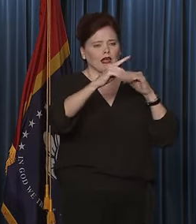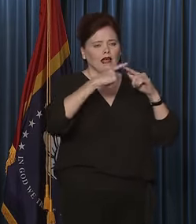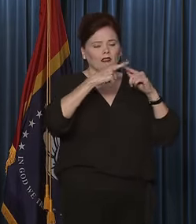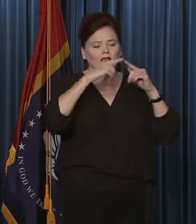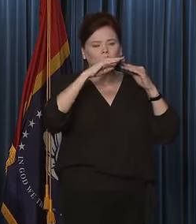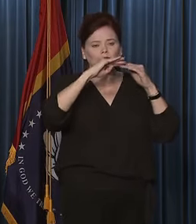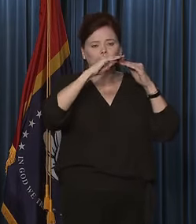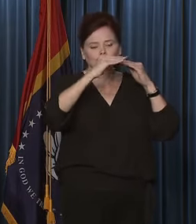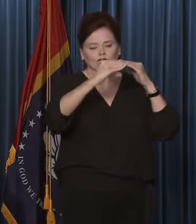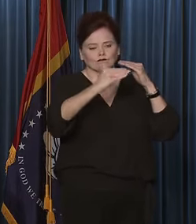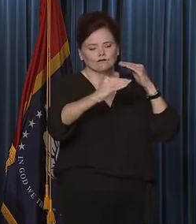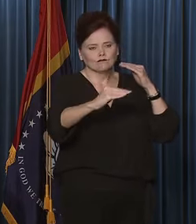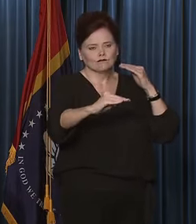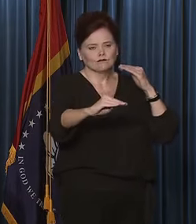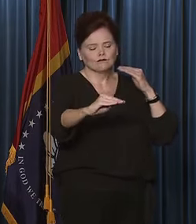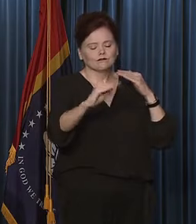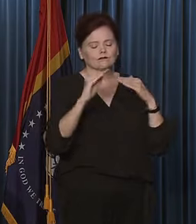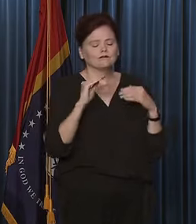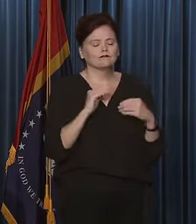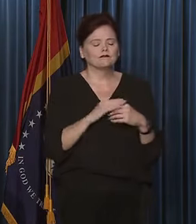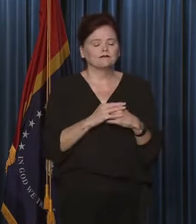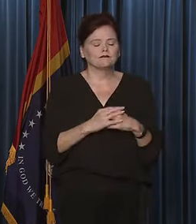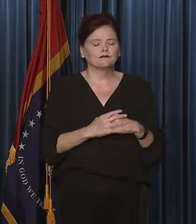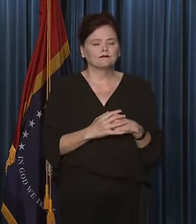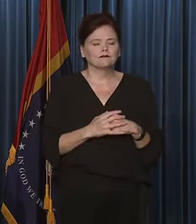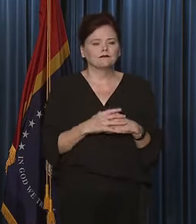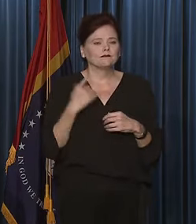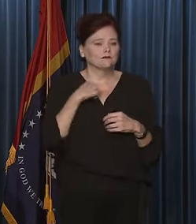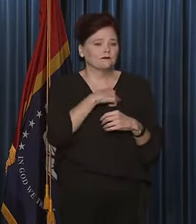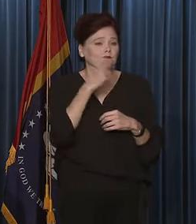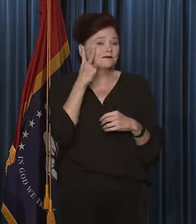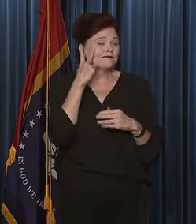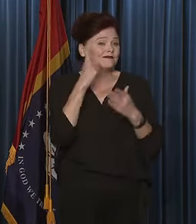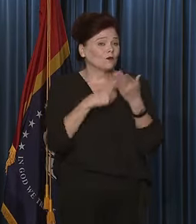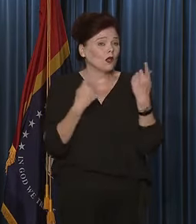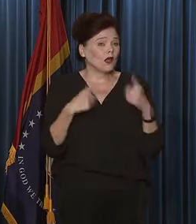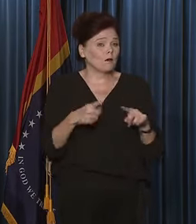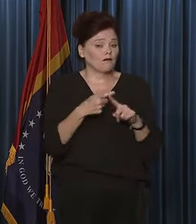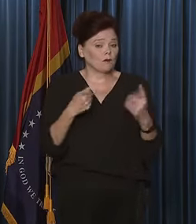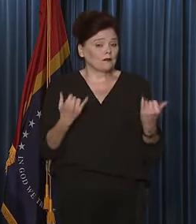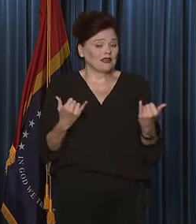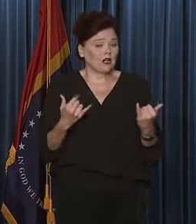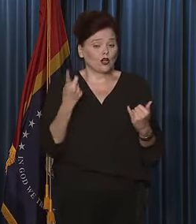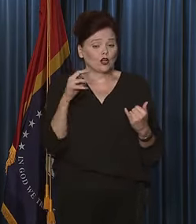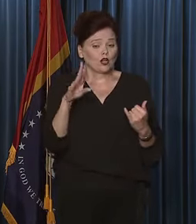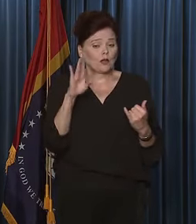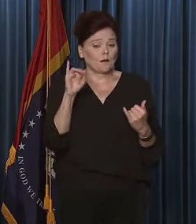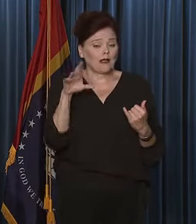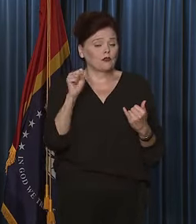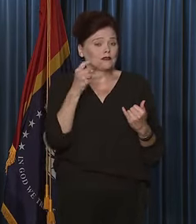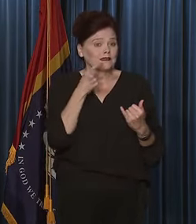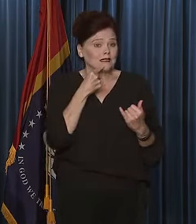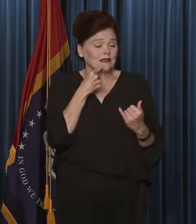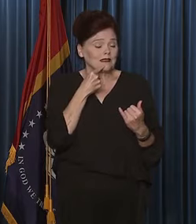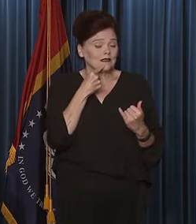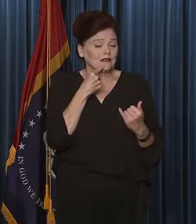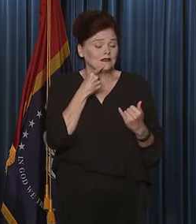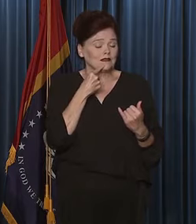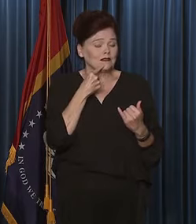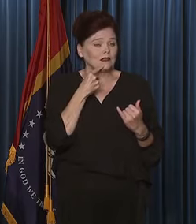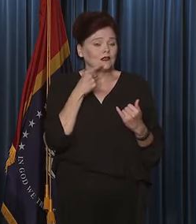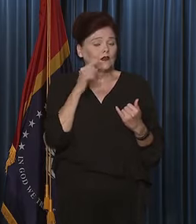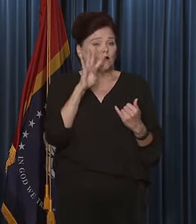plateauing, or at least it appears over a few days. We'll see where we go from here, because as Dr. Byers so appropriately said earlier,